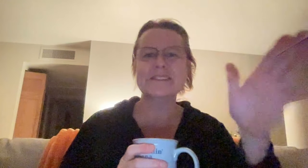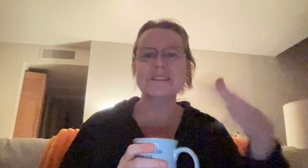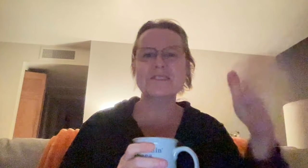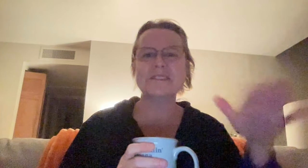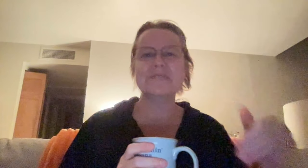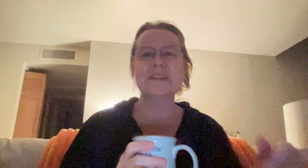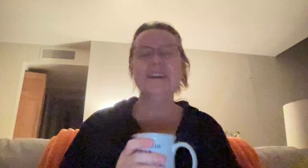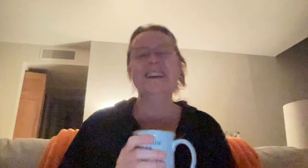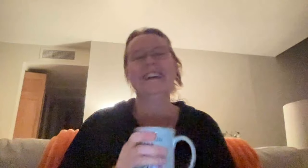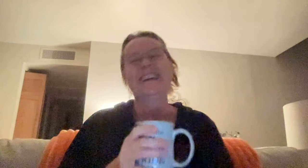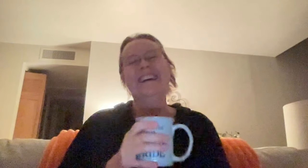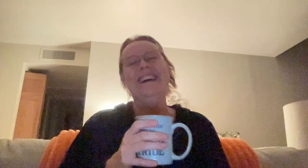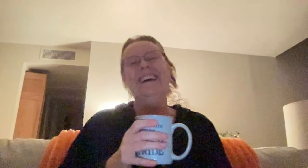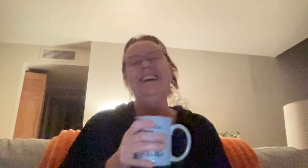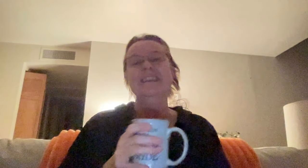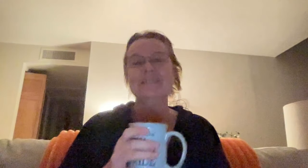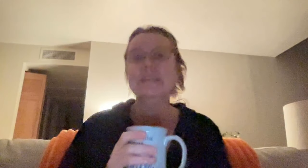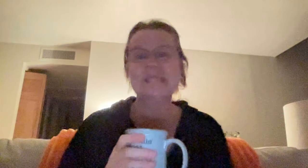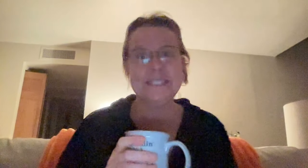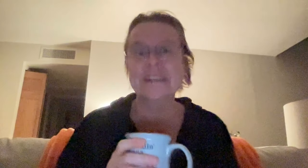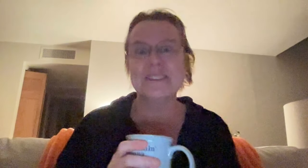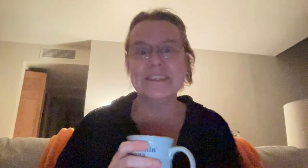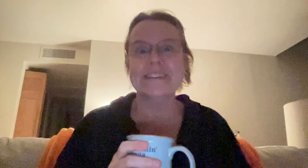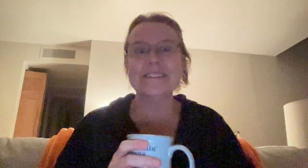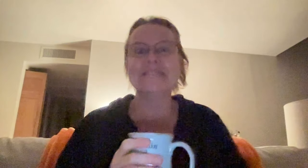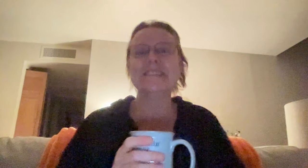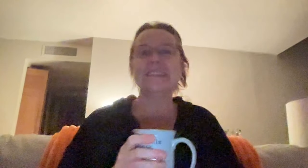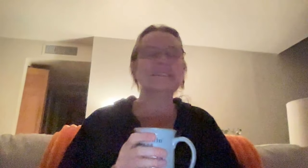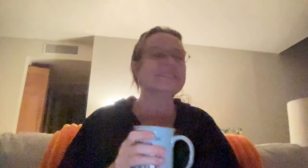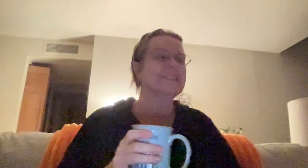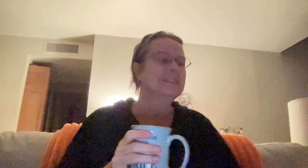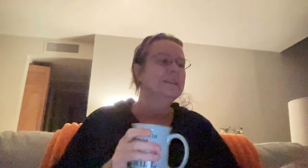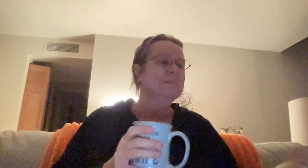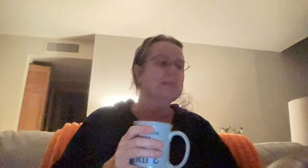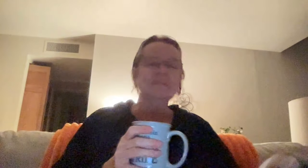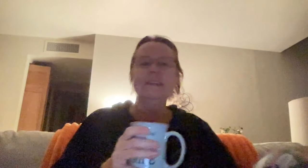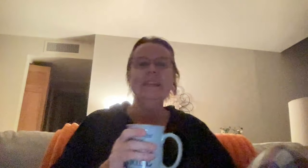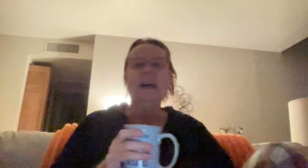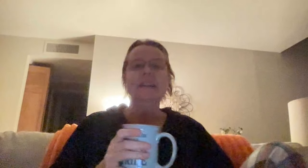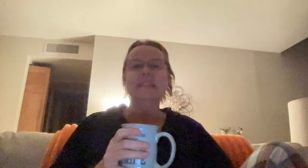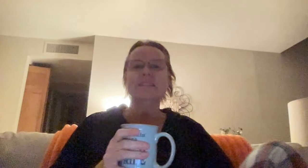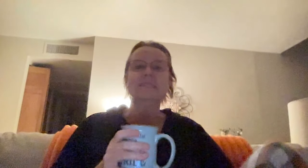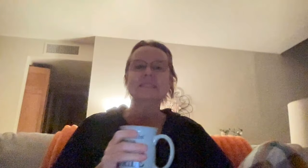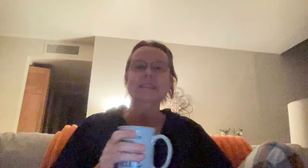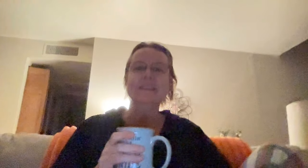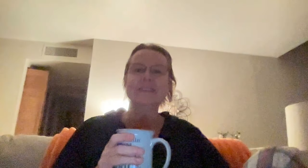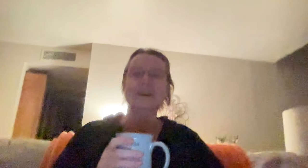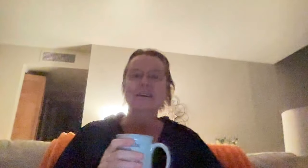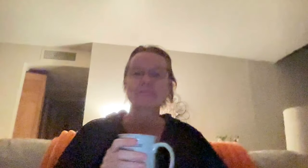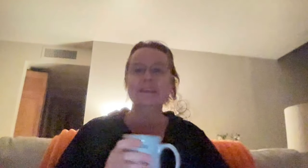just going to trust they're there. And sometimes that's not a good thing. Sometimes it's not a good thing, but I'm like, yeah, I'll take the risk. You know, I'm